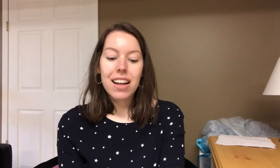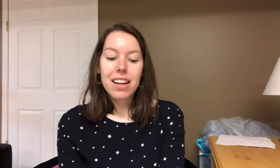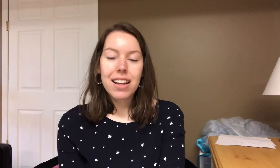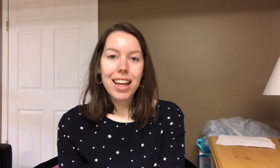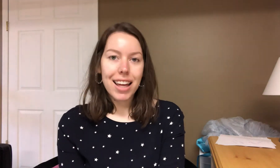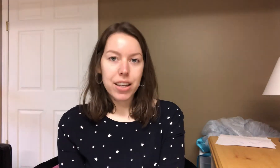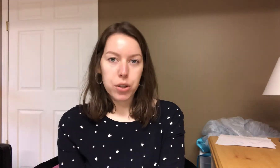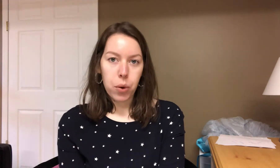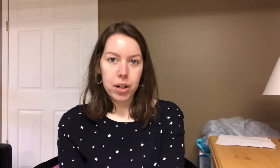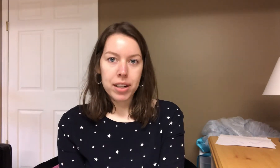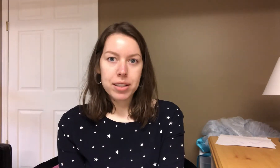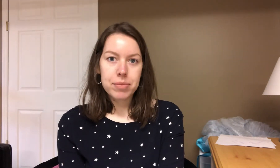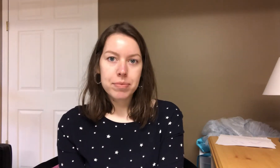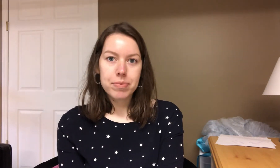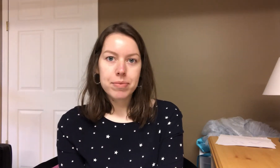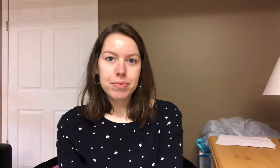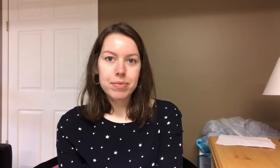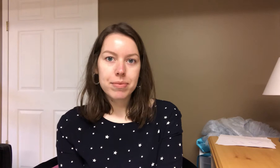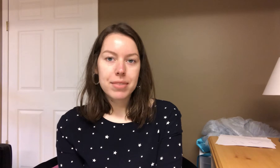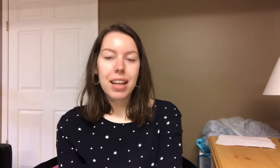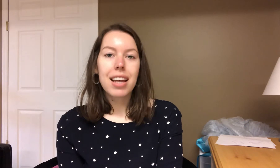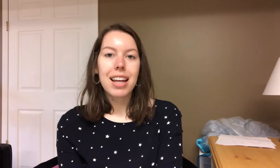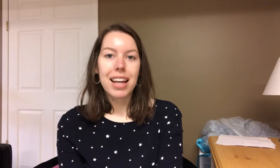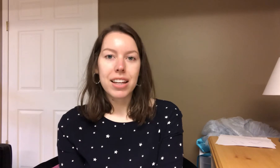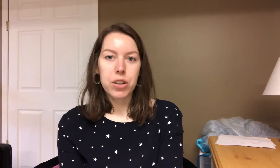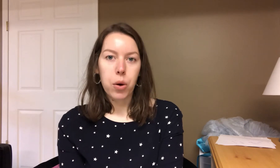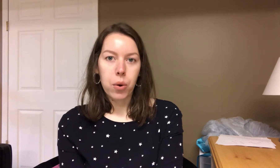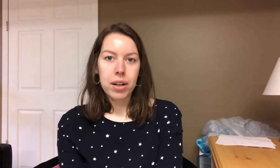Ignore. Ignore.